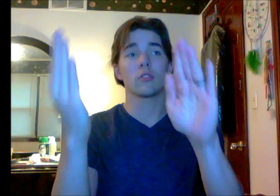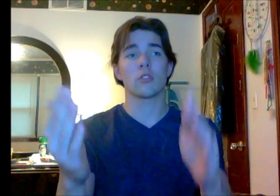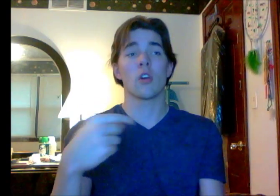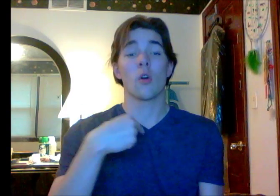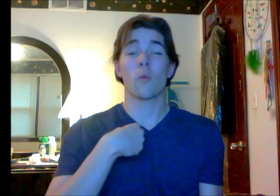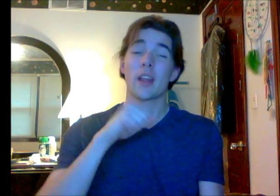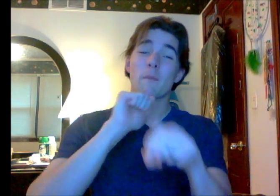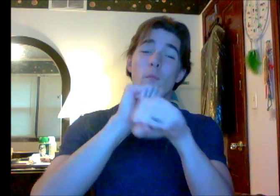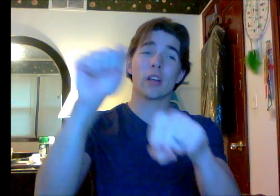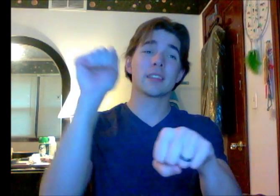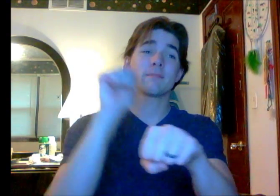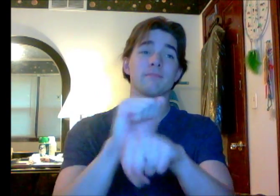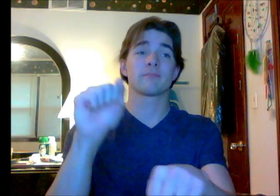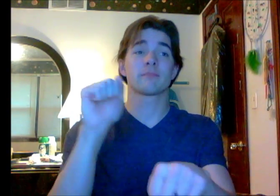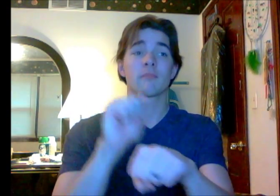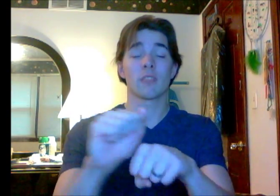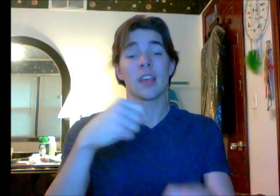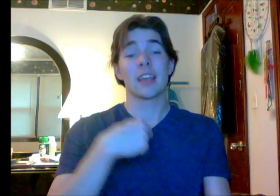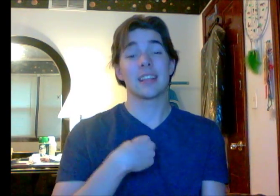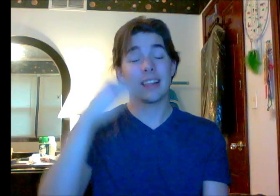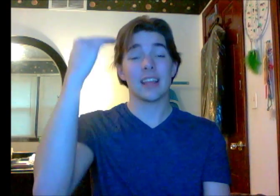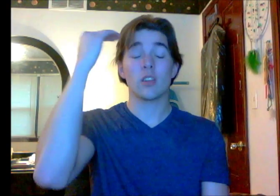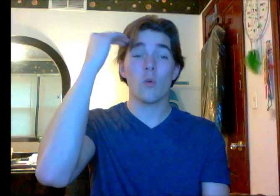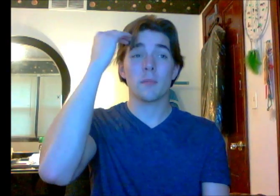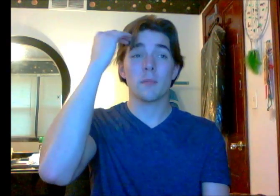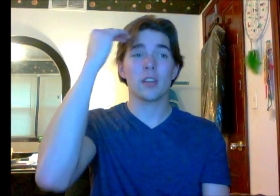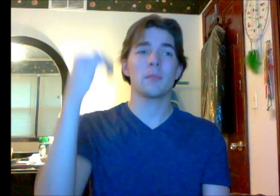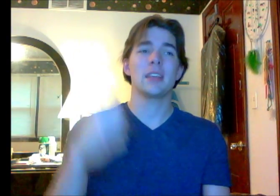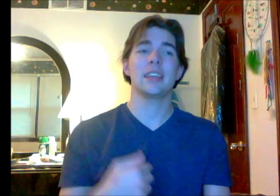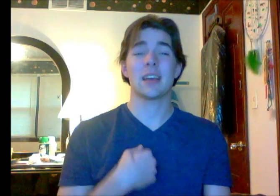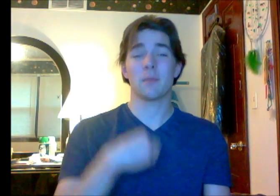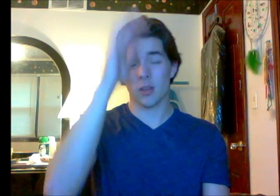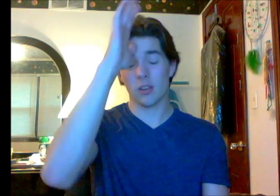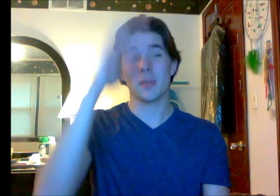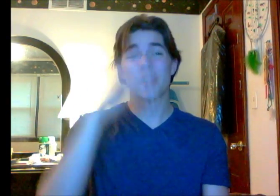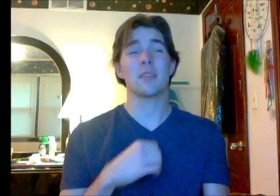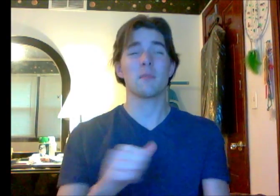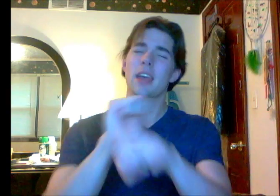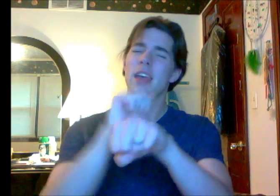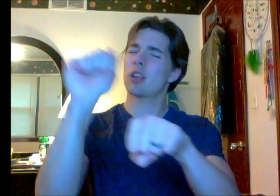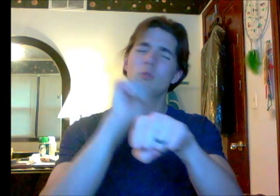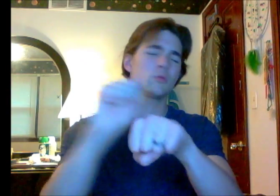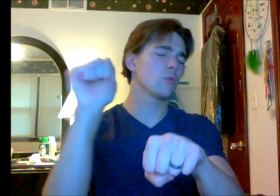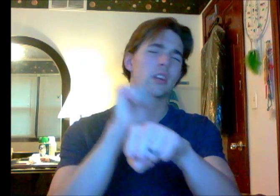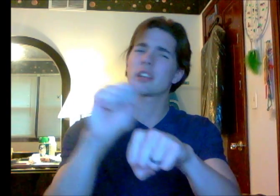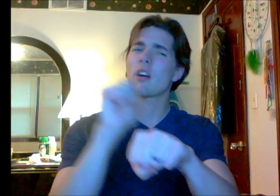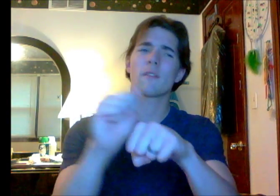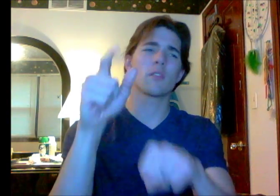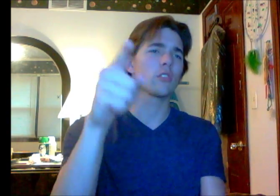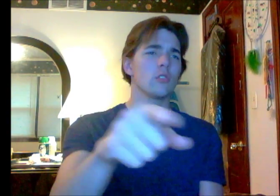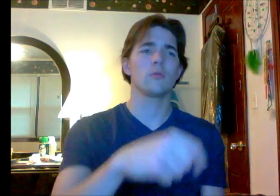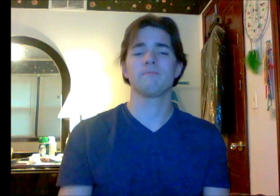door When I watch him Because I know I'm gonna be I'm gonna be the man who's working hard for you